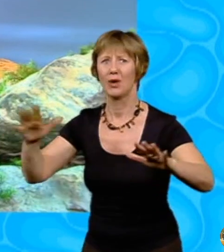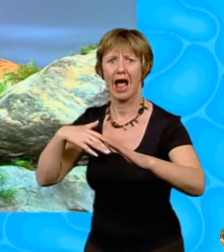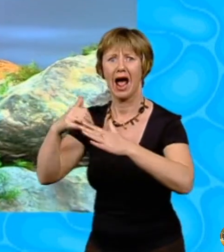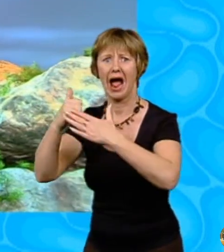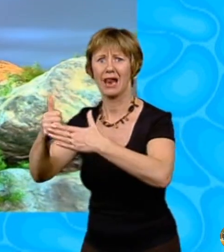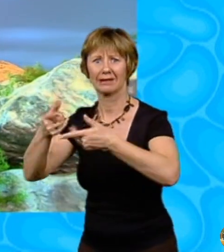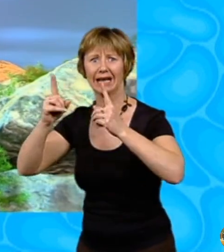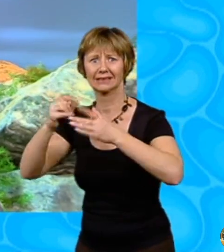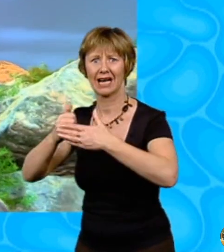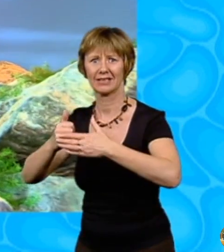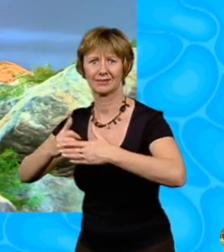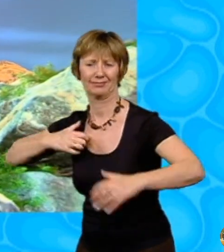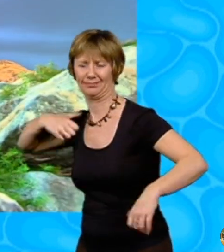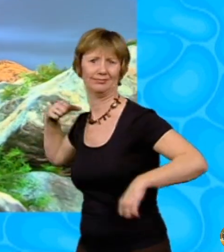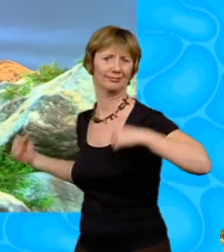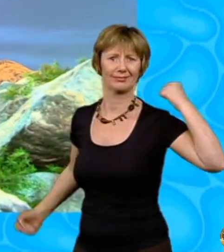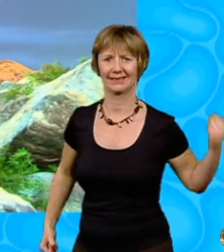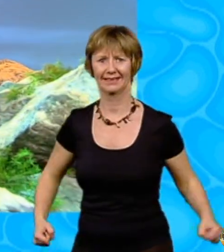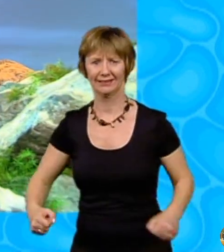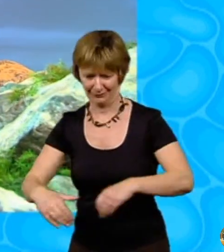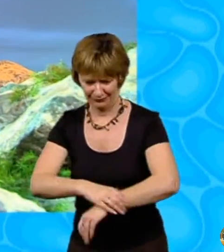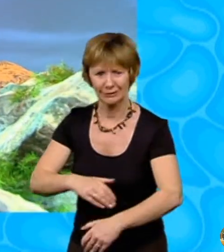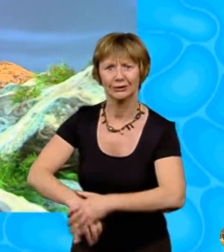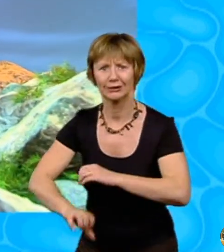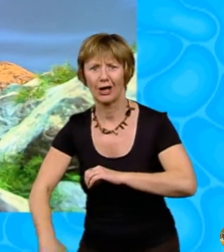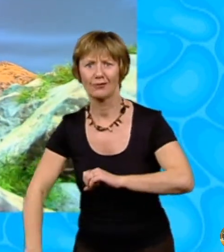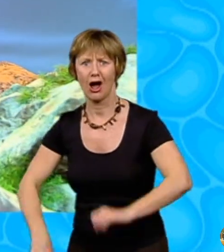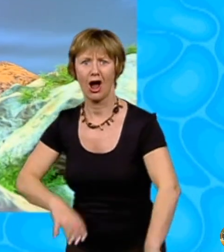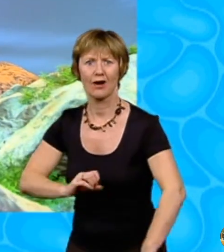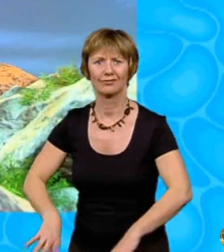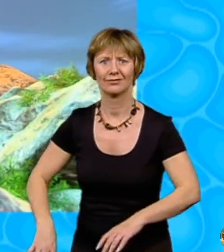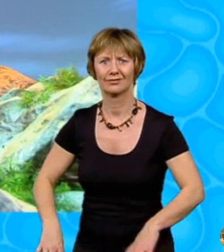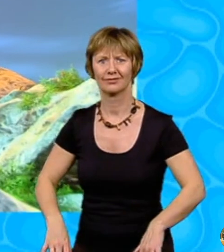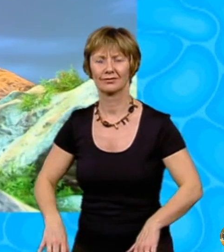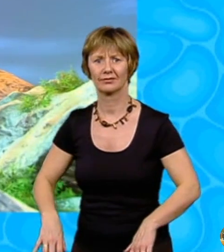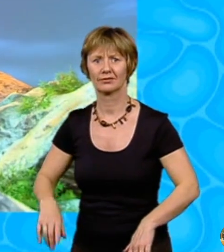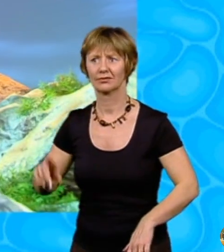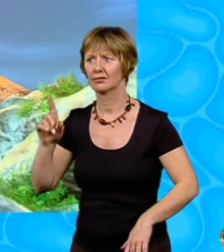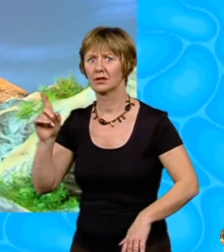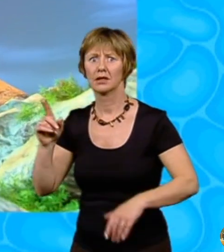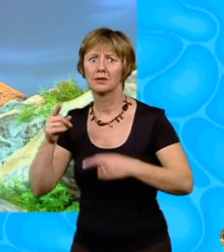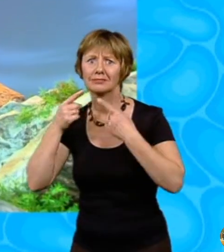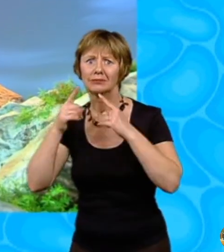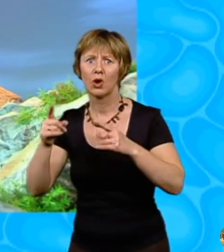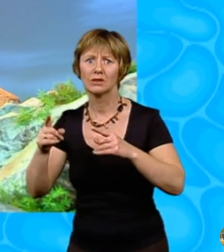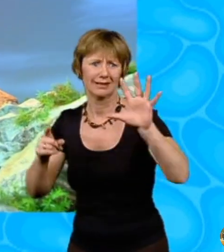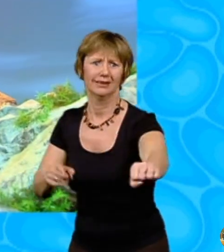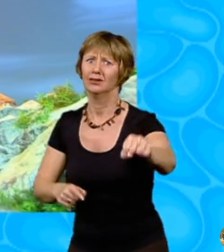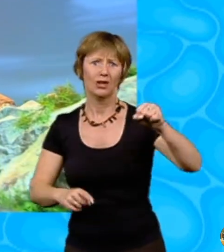I'll get her, said Mrs Spratt, and she pulled off her jacket and kicked off her shoes. Miss Porter pulled her back. The